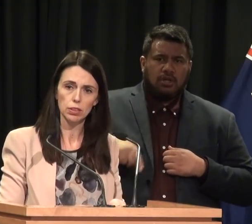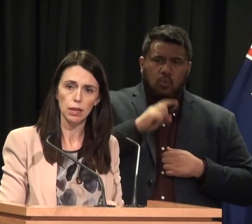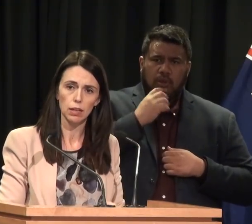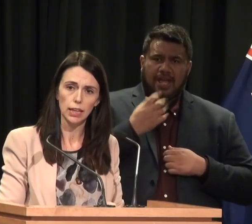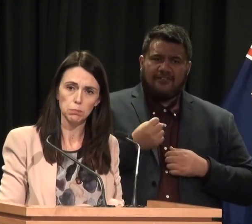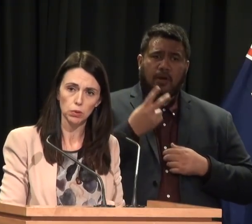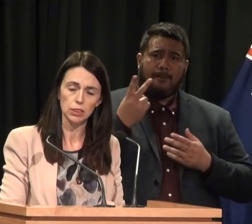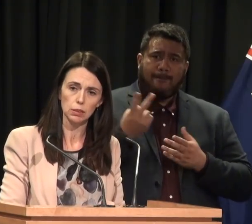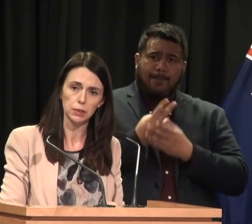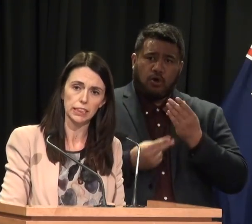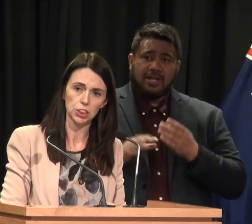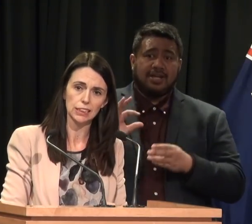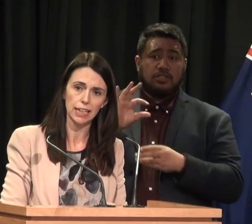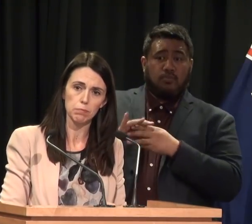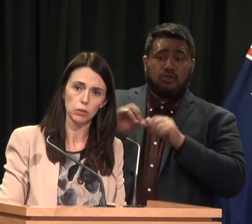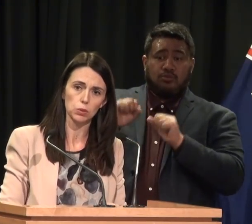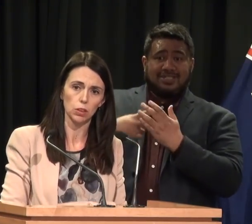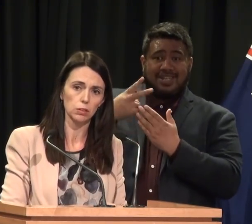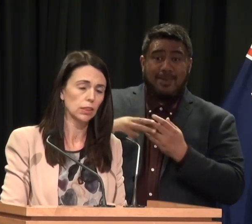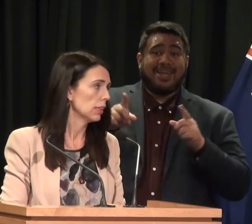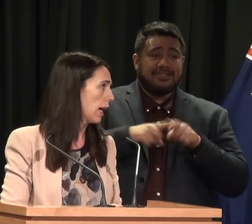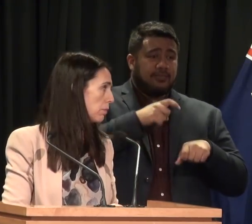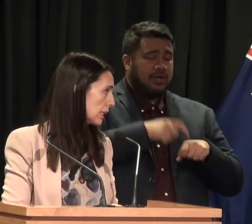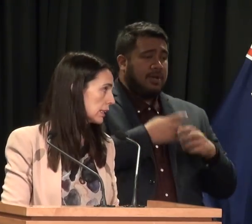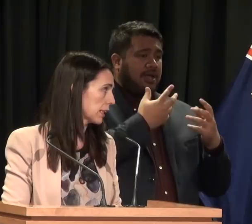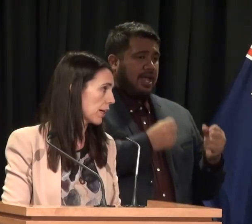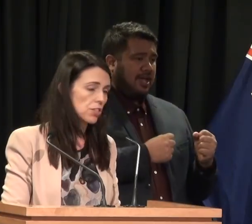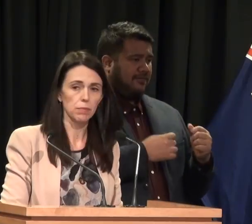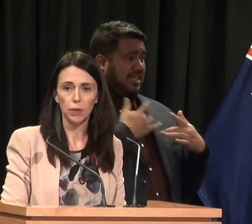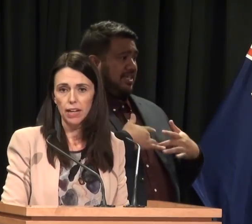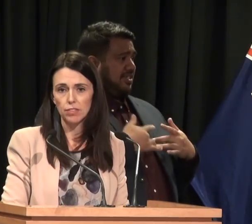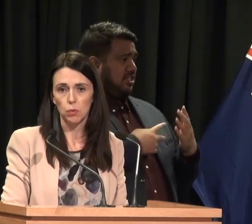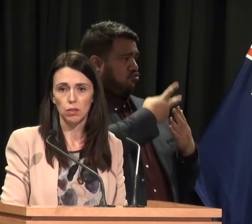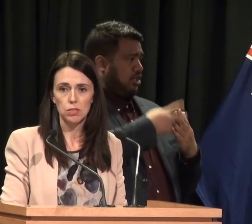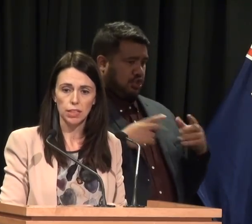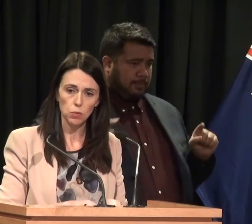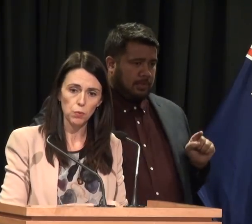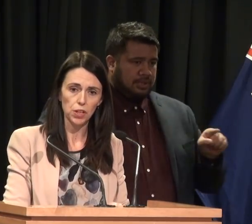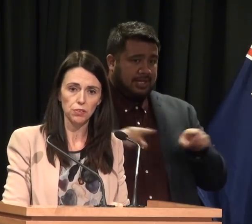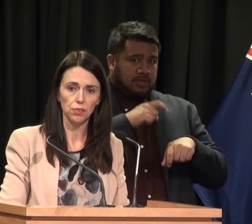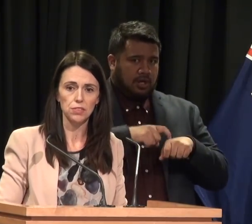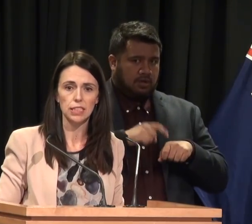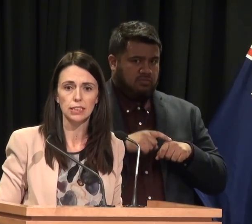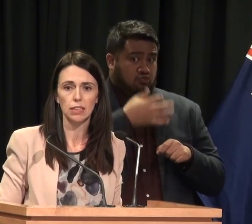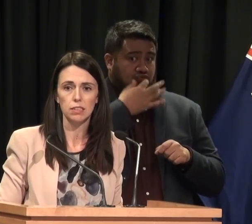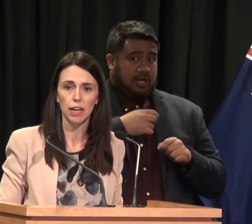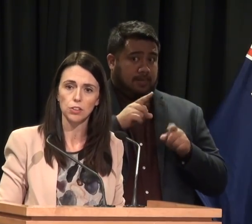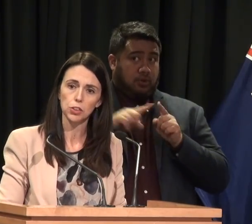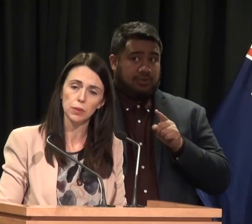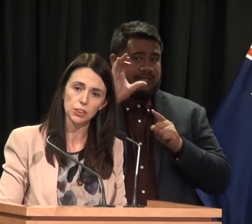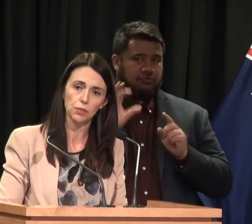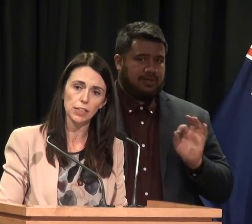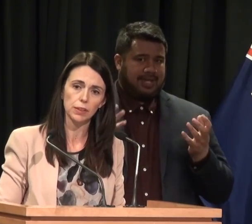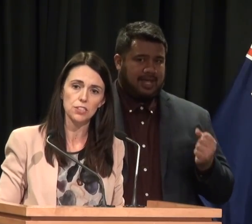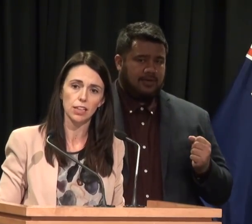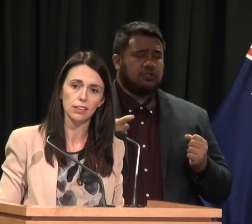both a depositor protection scheme, but also the existing regime that we have as well. So that's why working through those details of how the